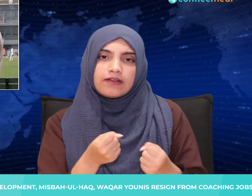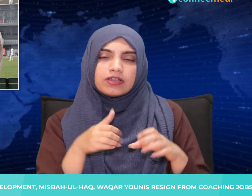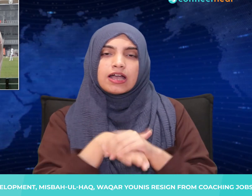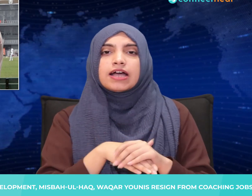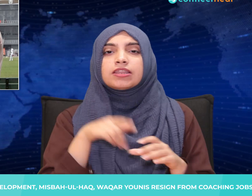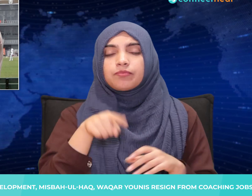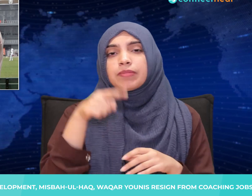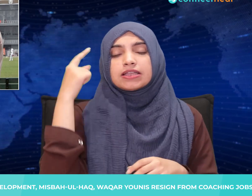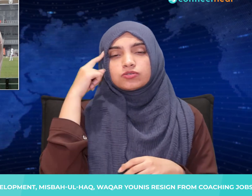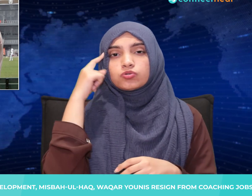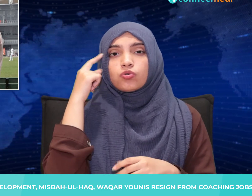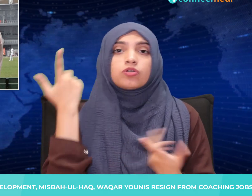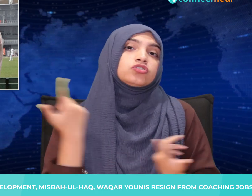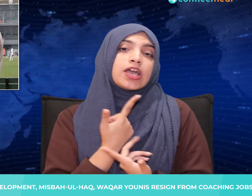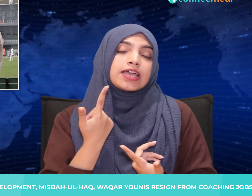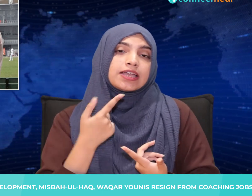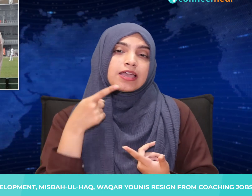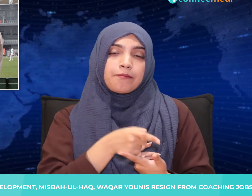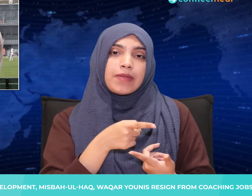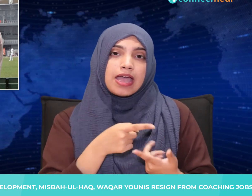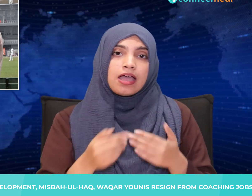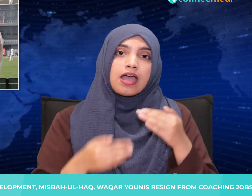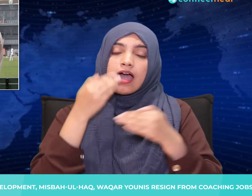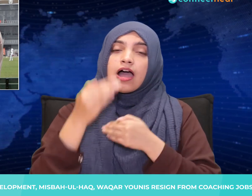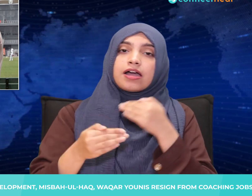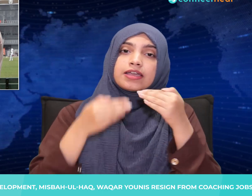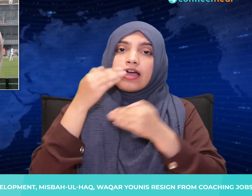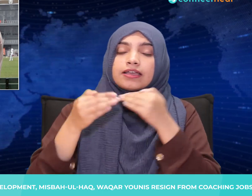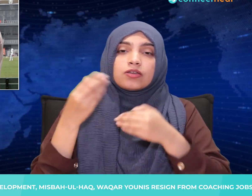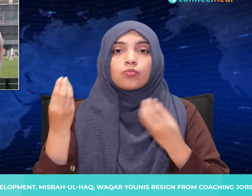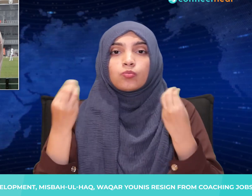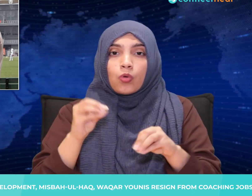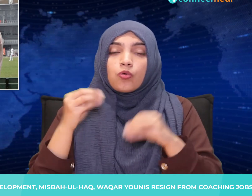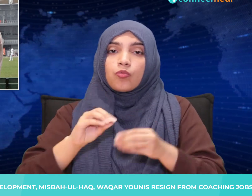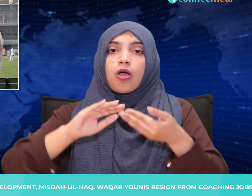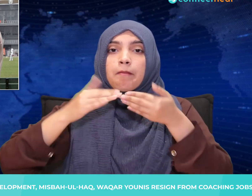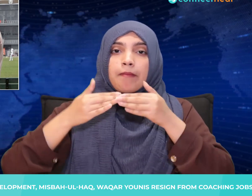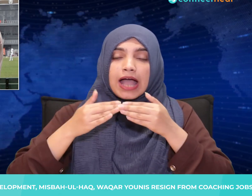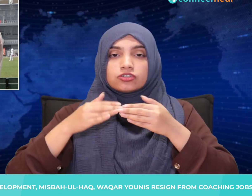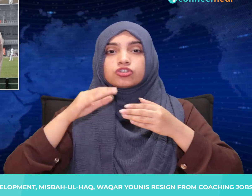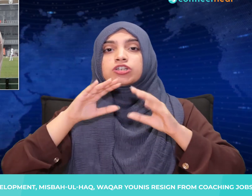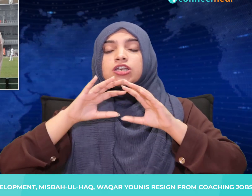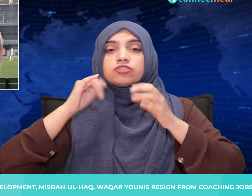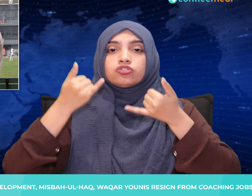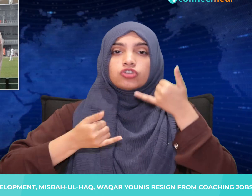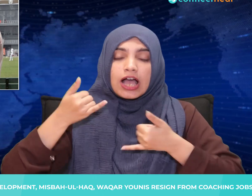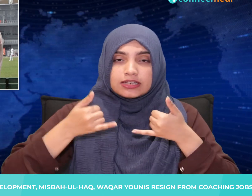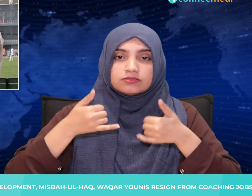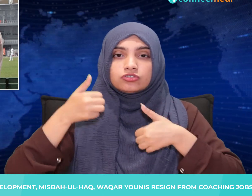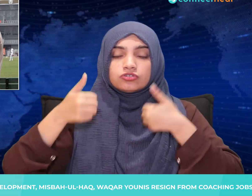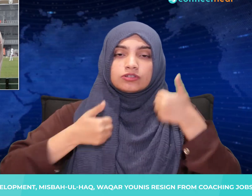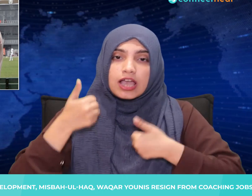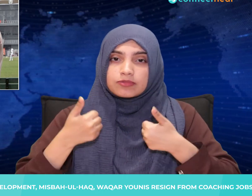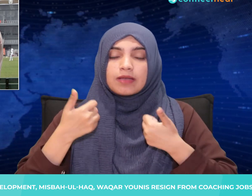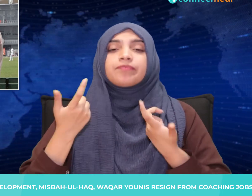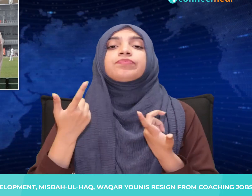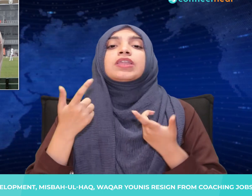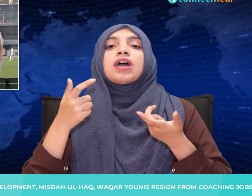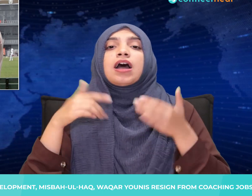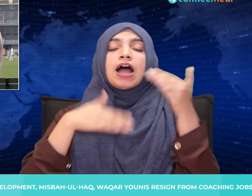Considering that I would have had to continue to spend considerable time away from my family and that too in